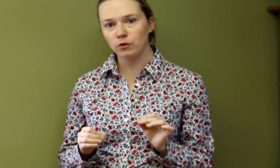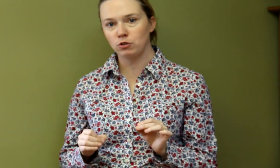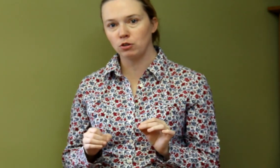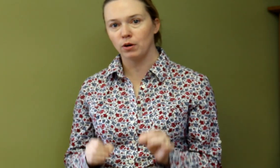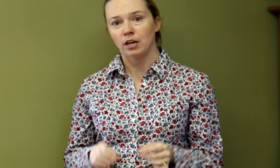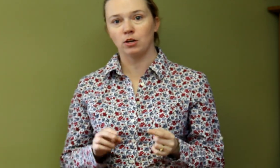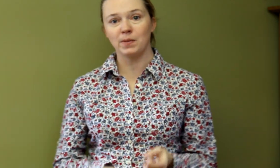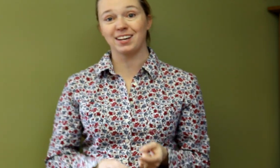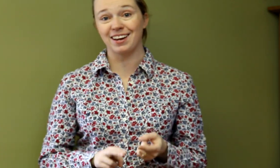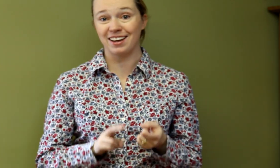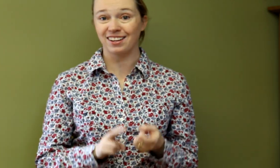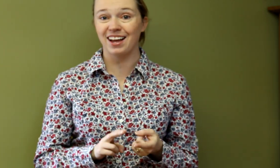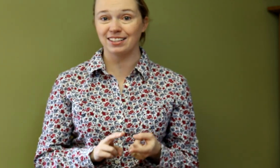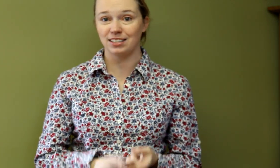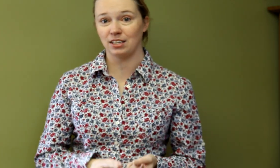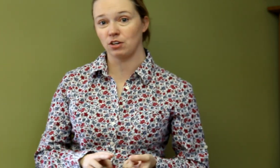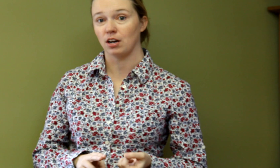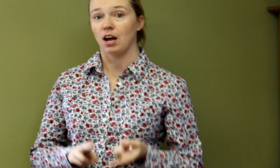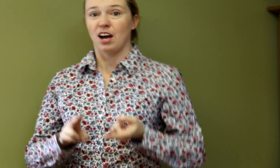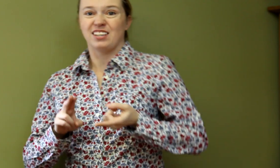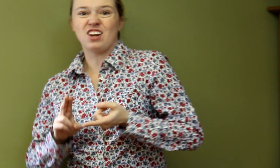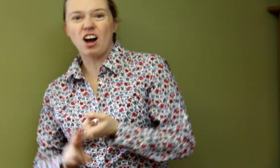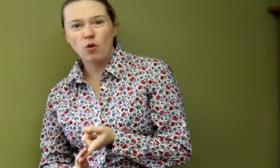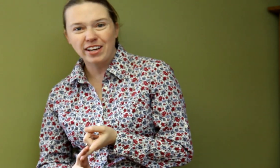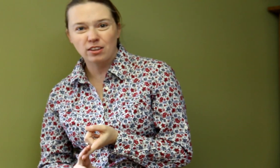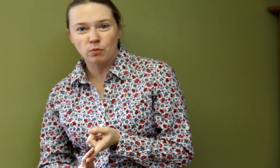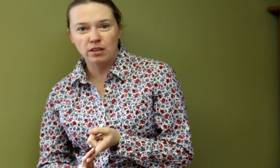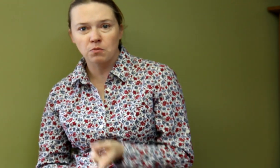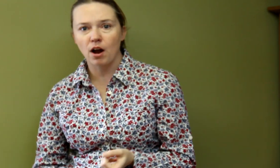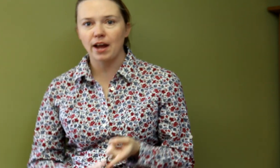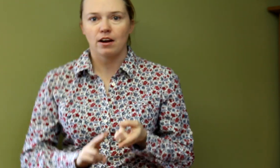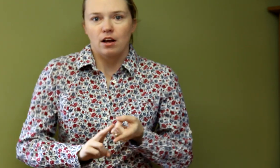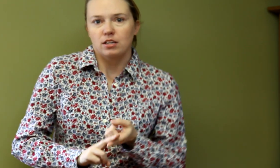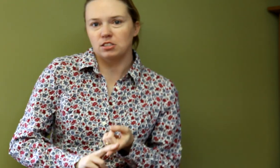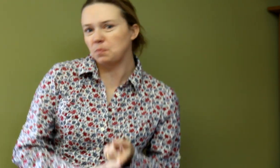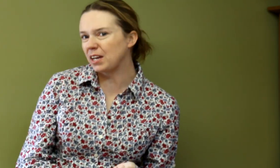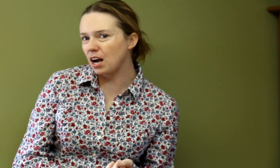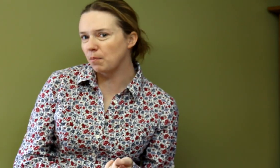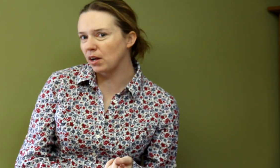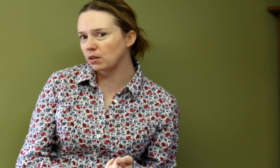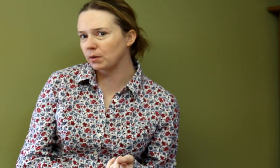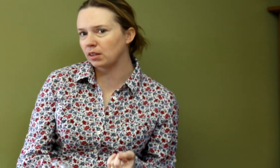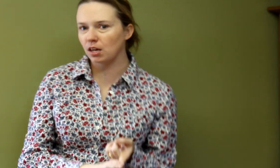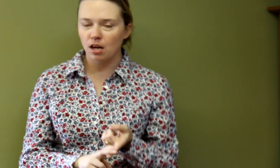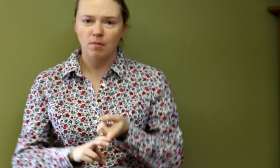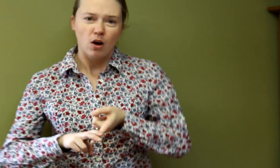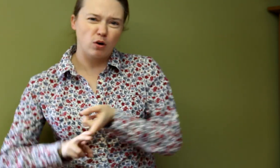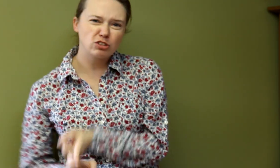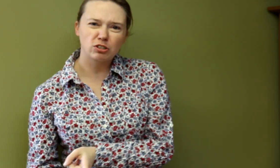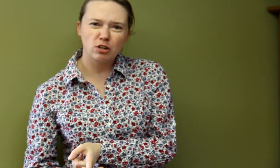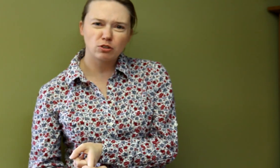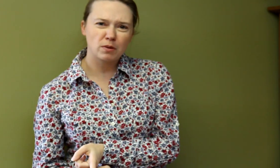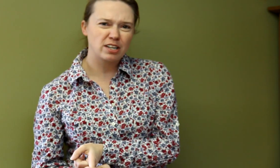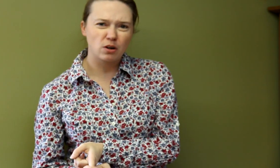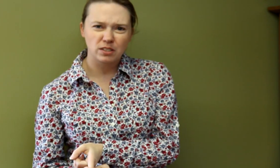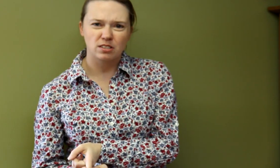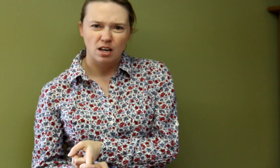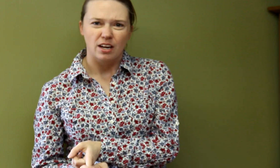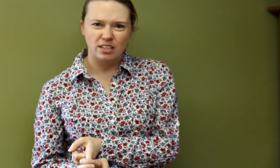you do, you'll be inclined to either not quite get the rhythm right, speed up on the rhythm, hold your notes when a note is